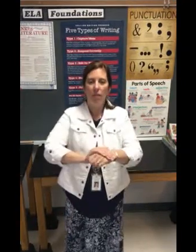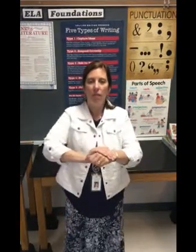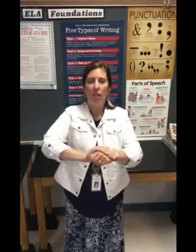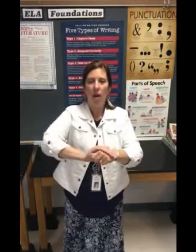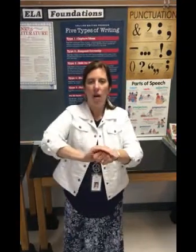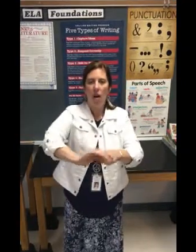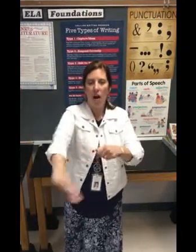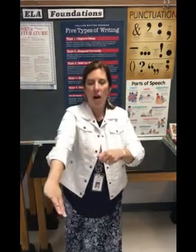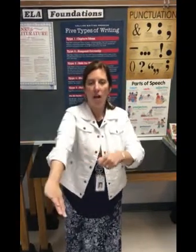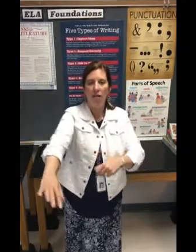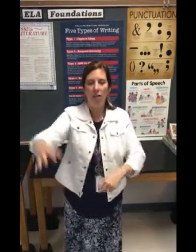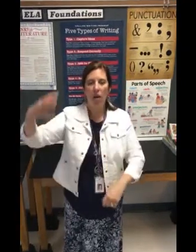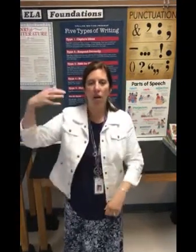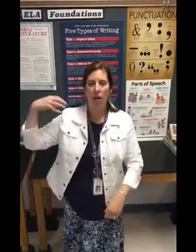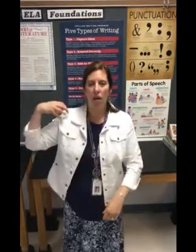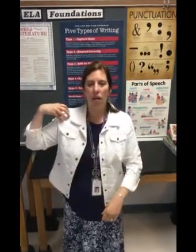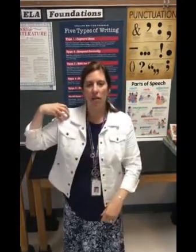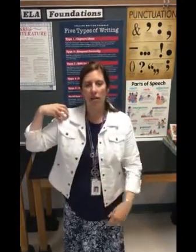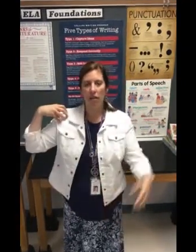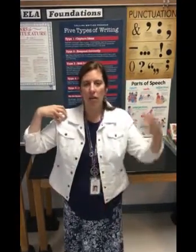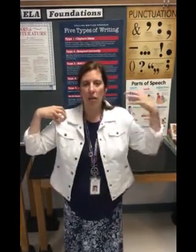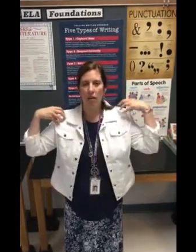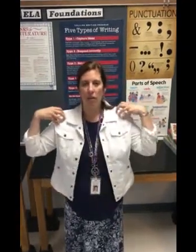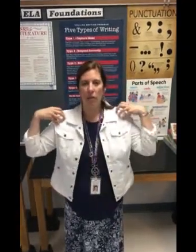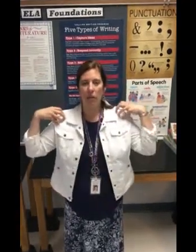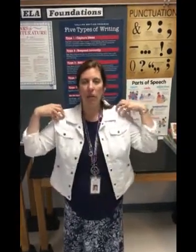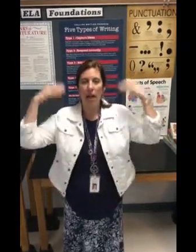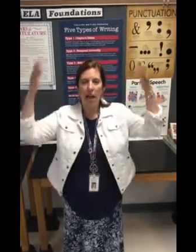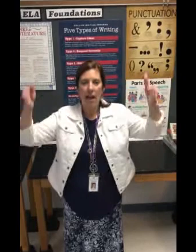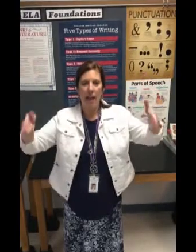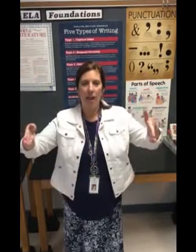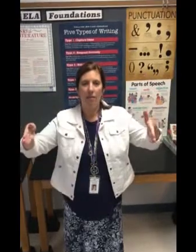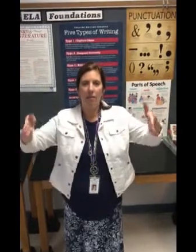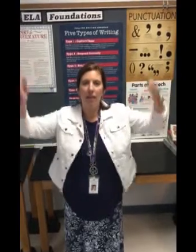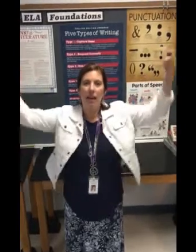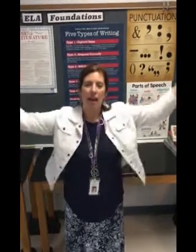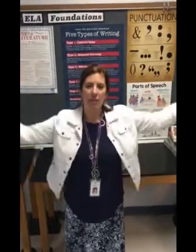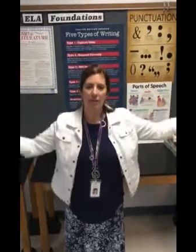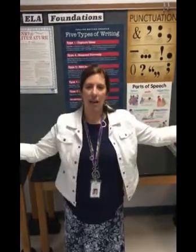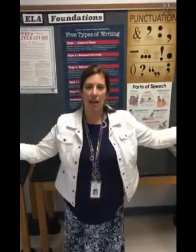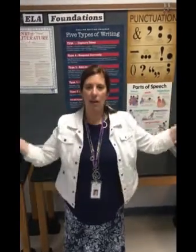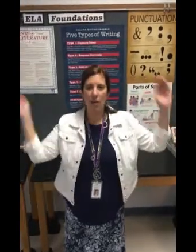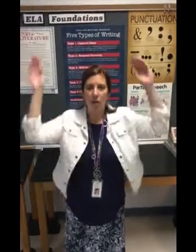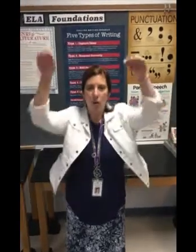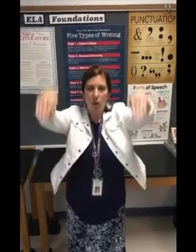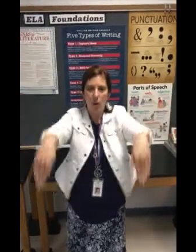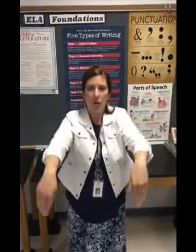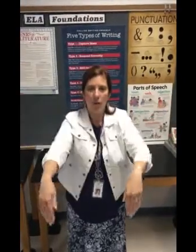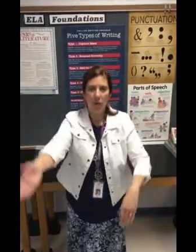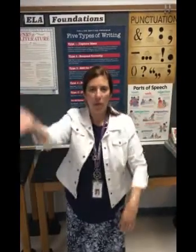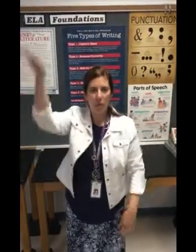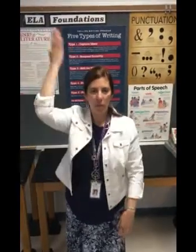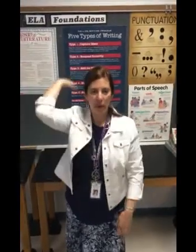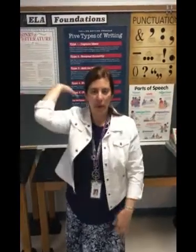Of. Off. On. Onto. Out. Outside. Over. Past.